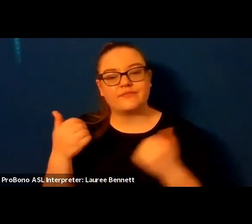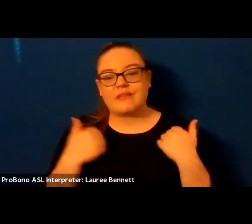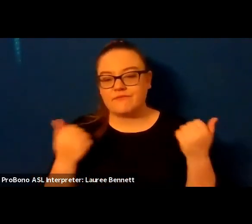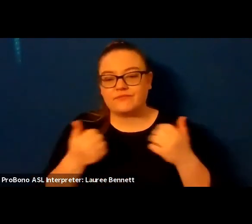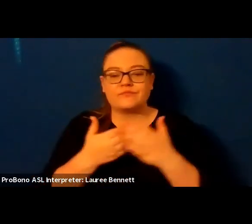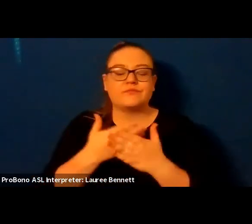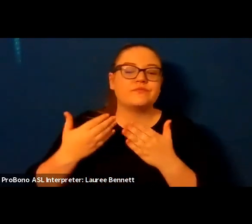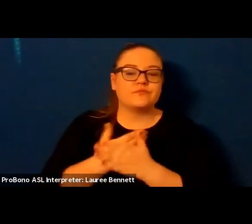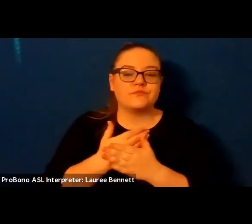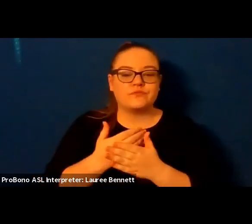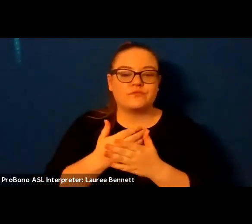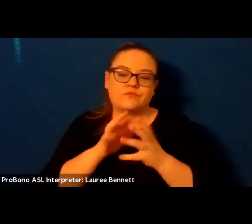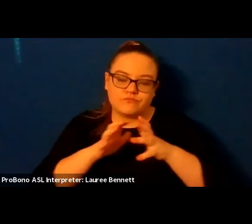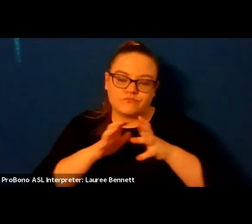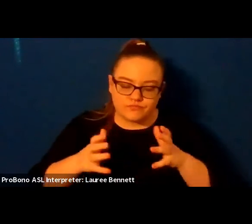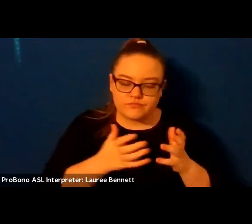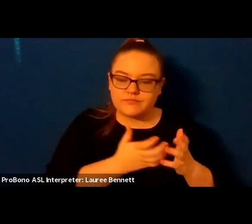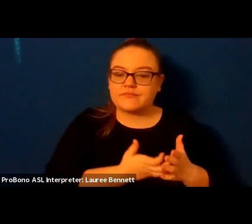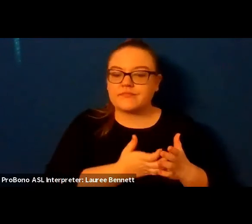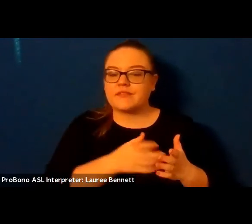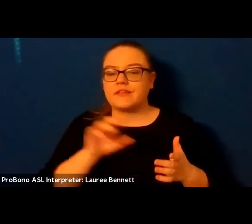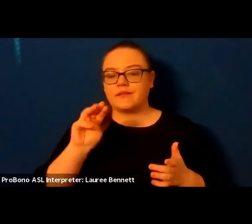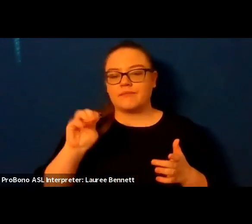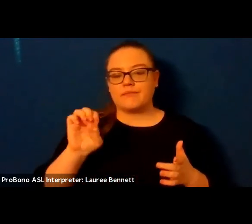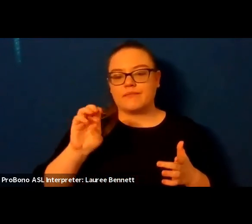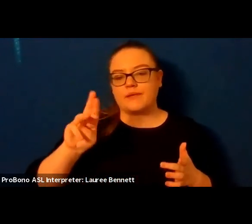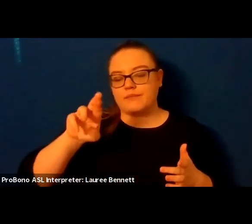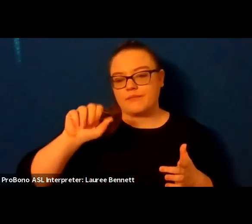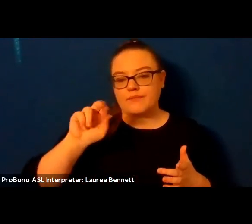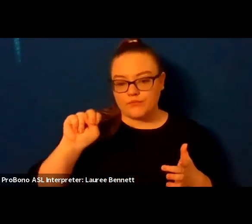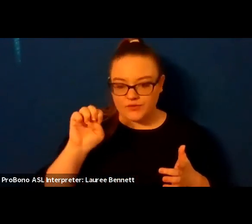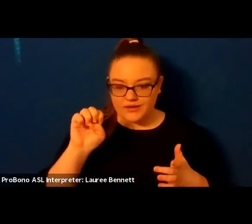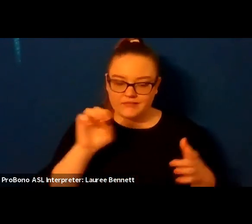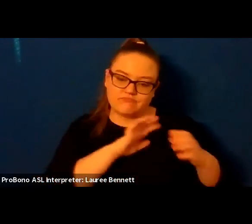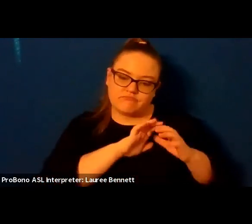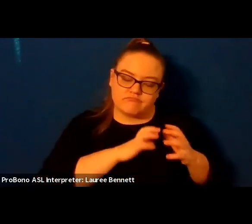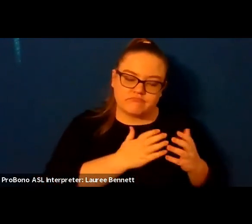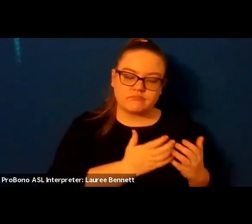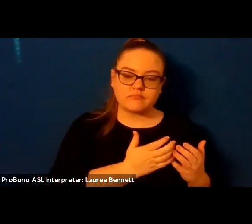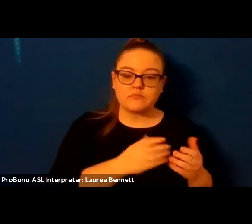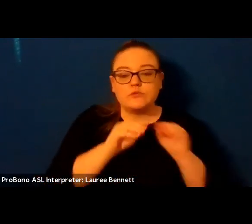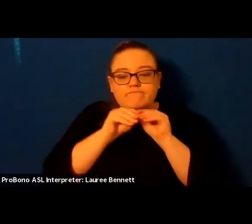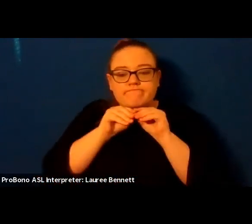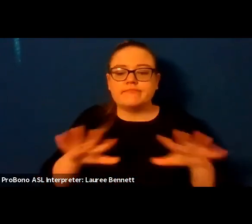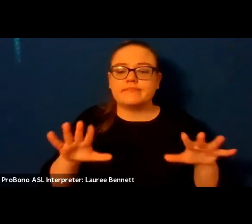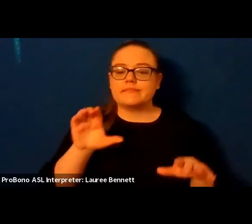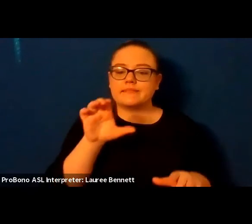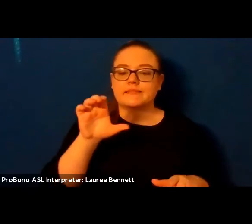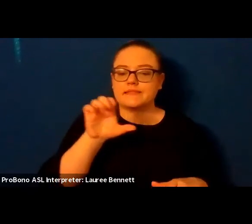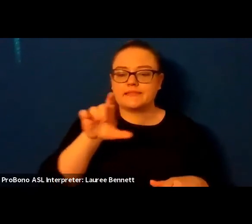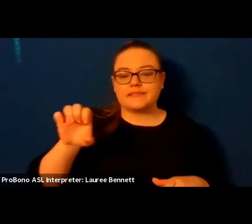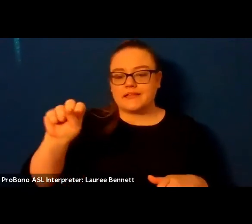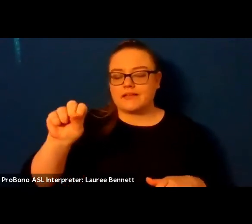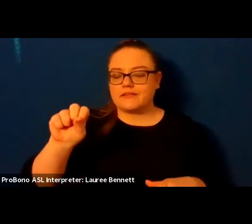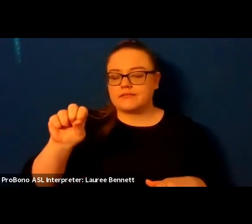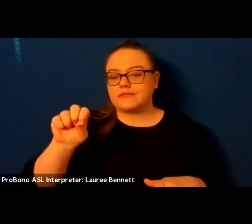the sack that holds my heart you dispatch a brigade of cells with their sealed warrants to a host